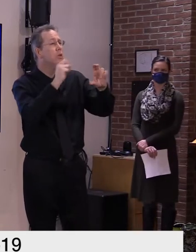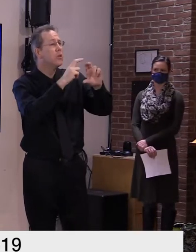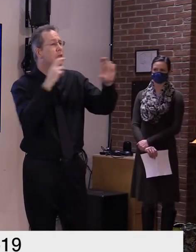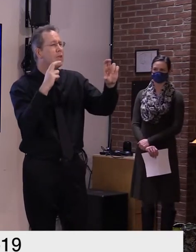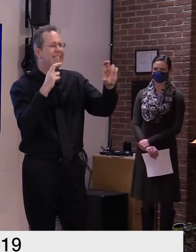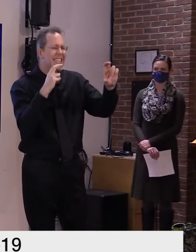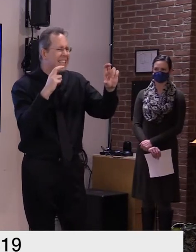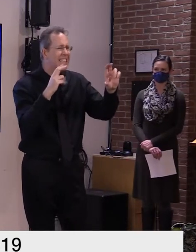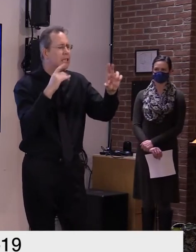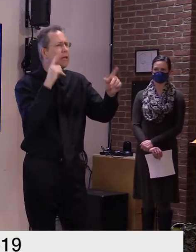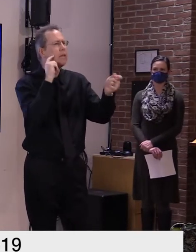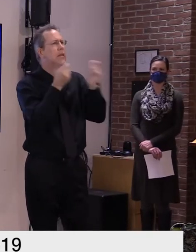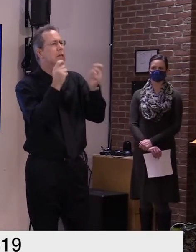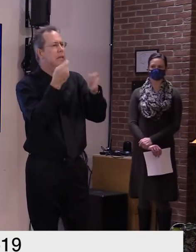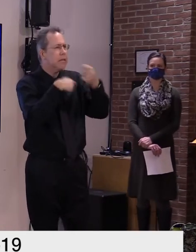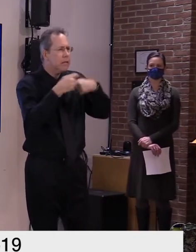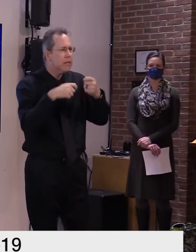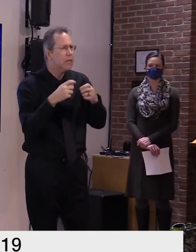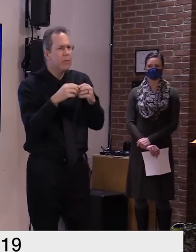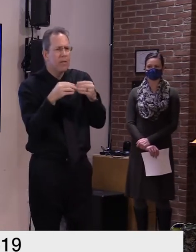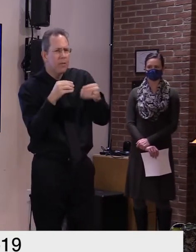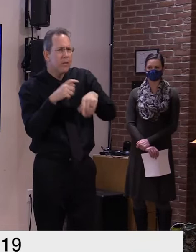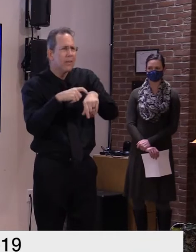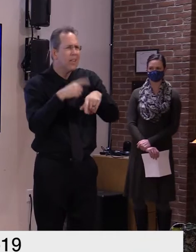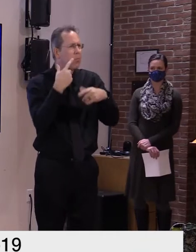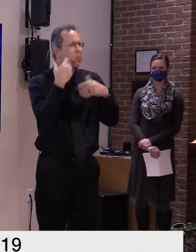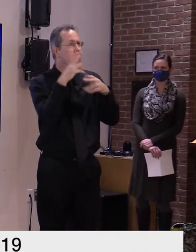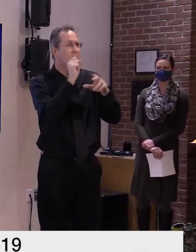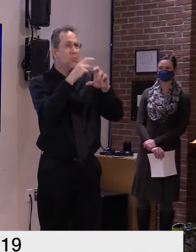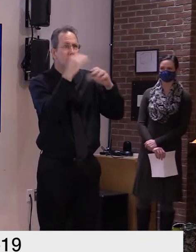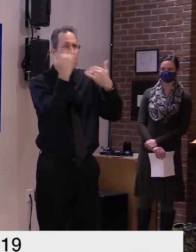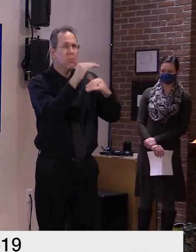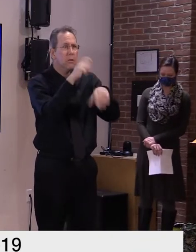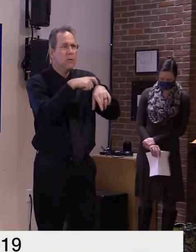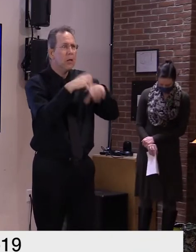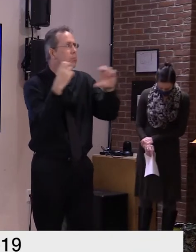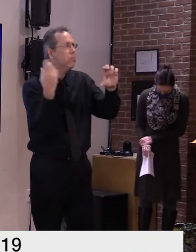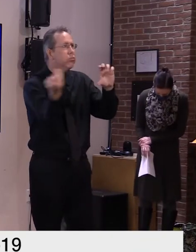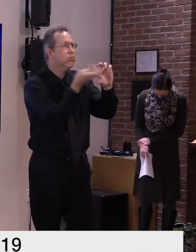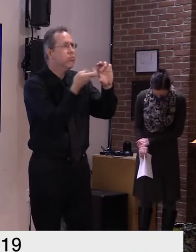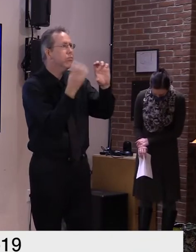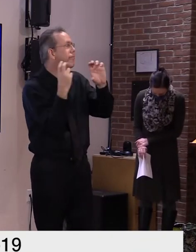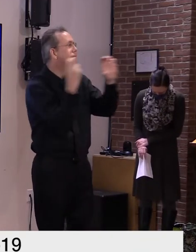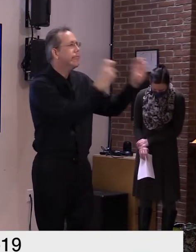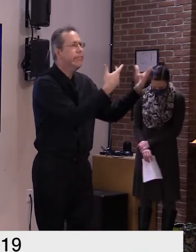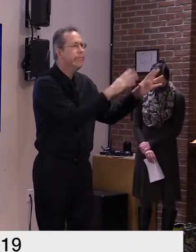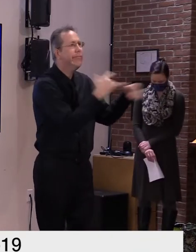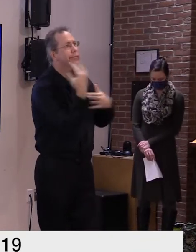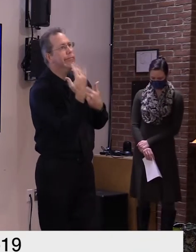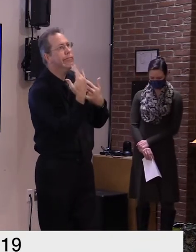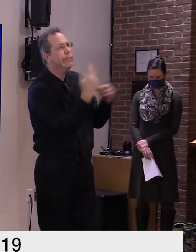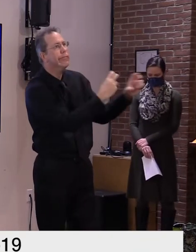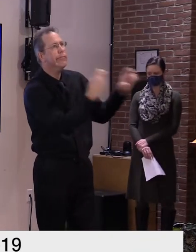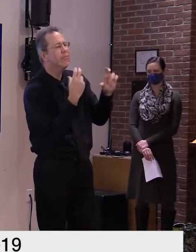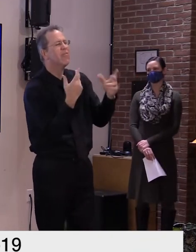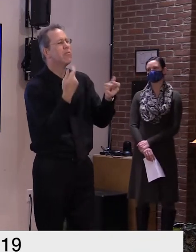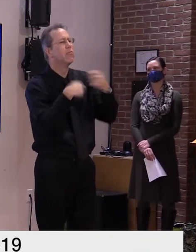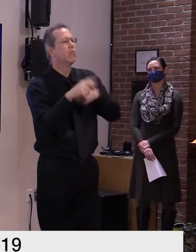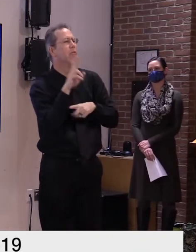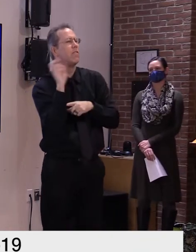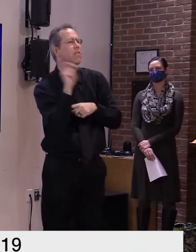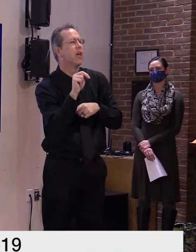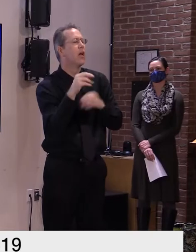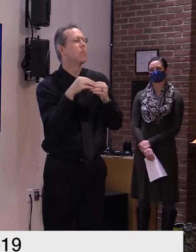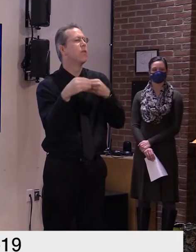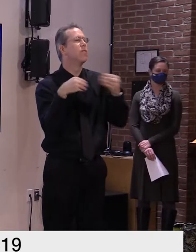and and able to go and we did get approval for that from from the feds they were they were excited to hear about this